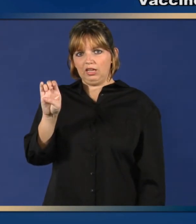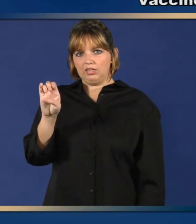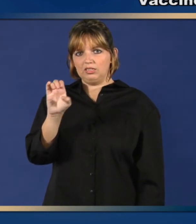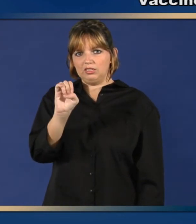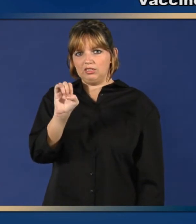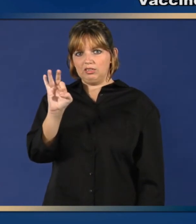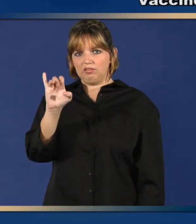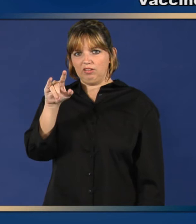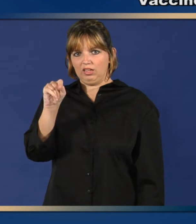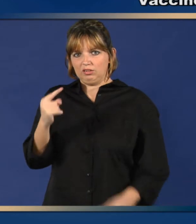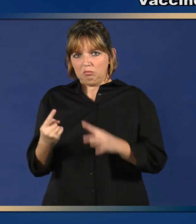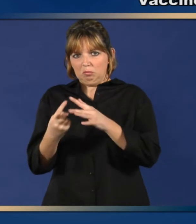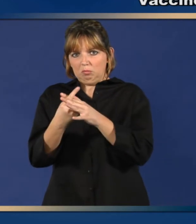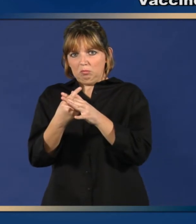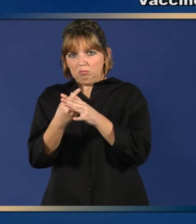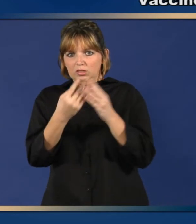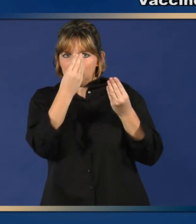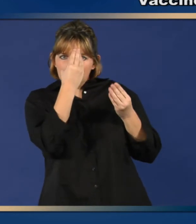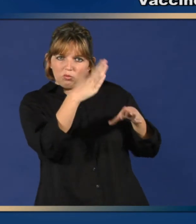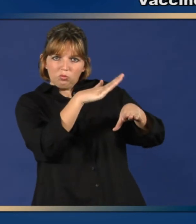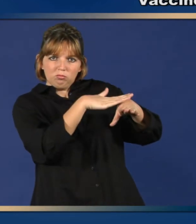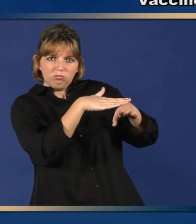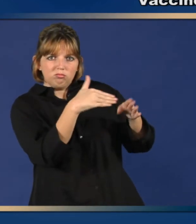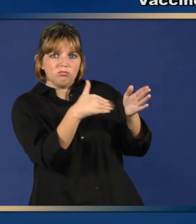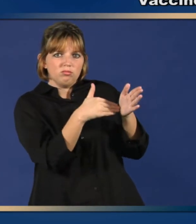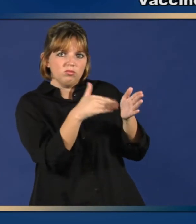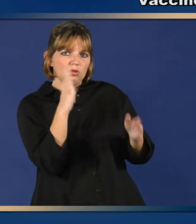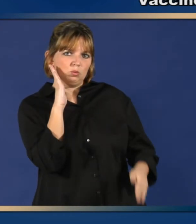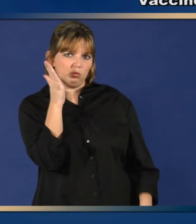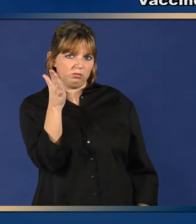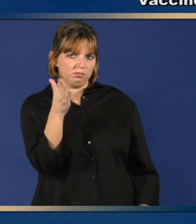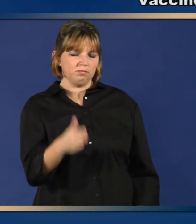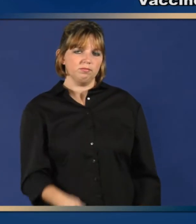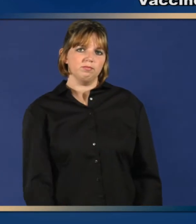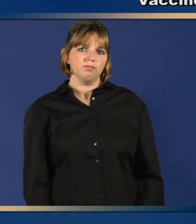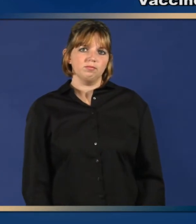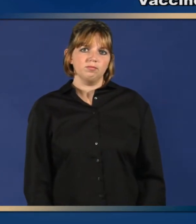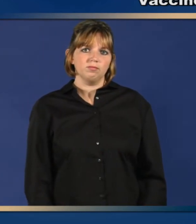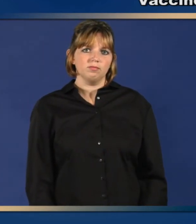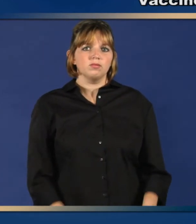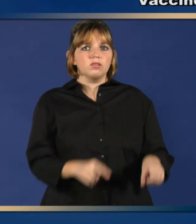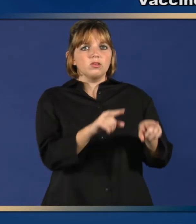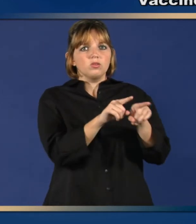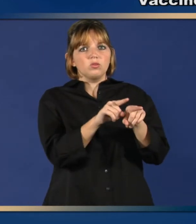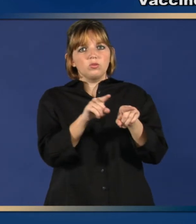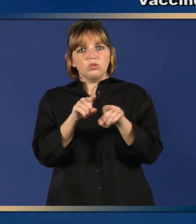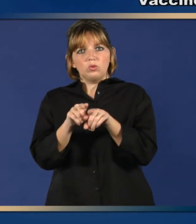For example, if a vaccine is no longer safe, it is no longer given.